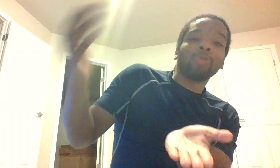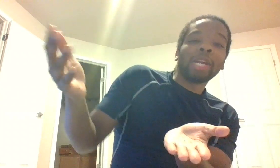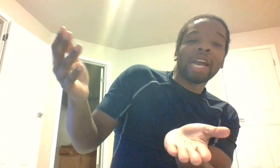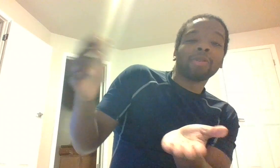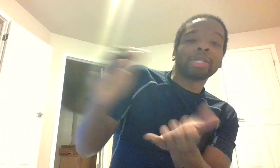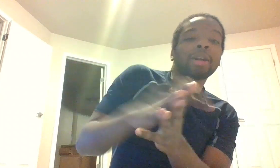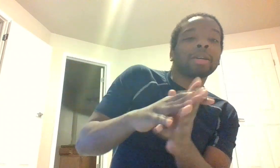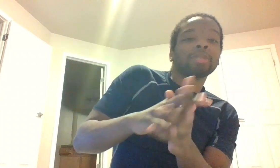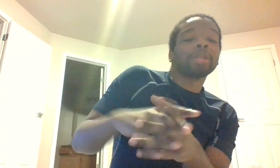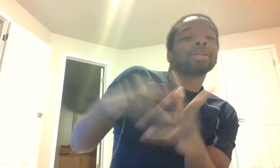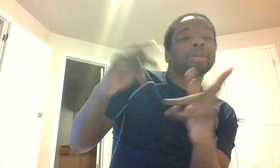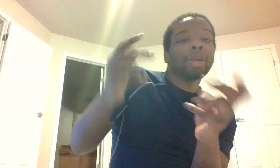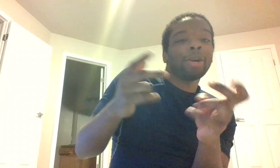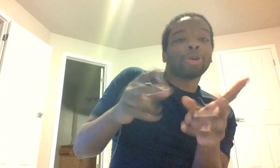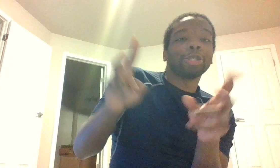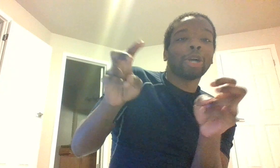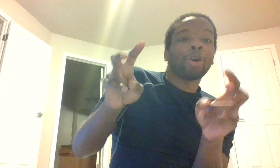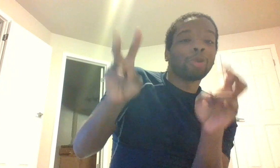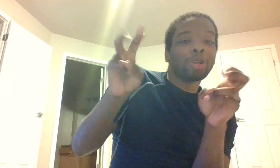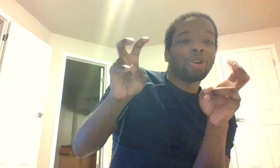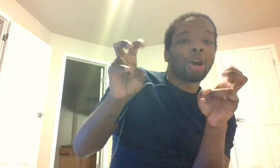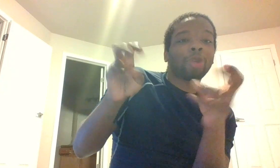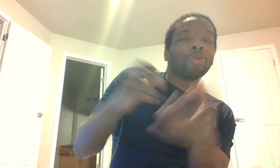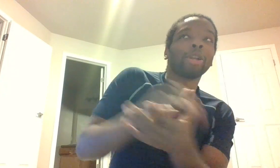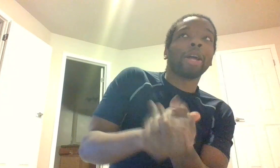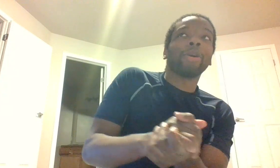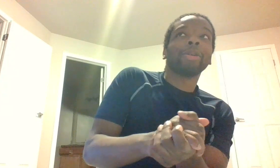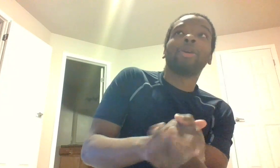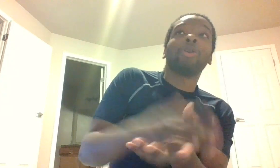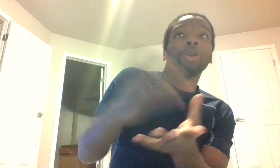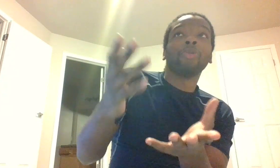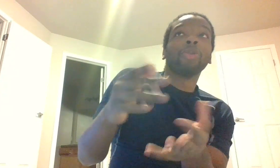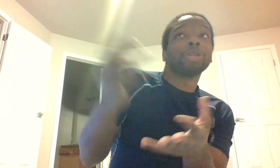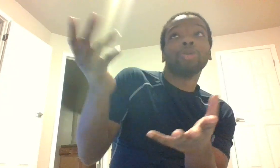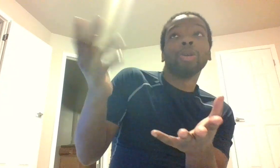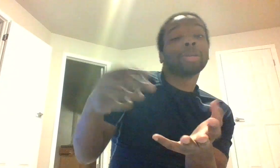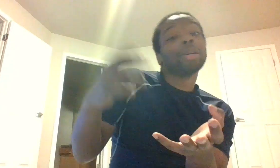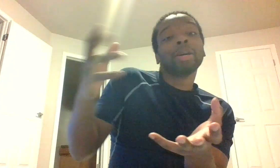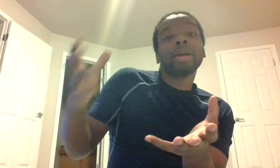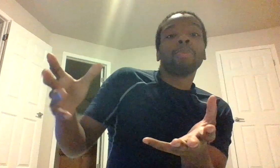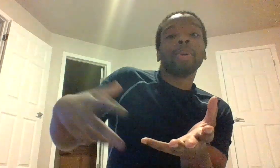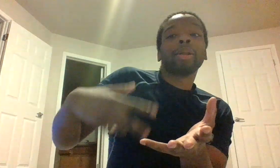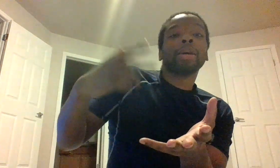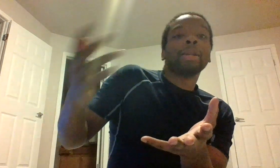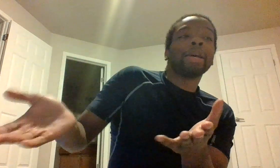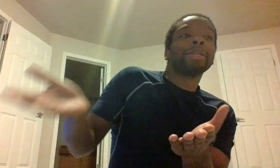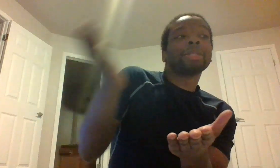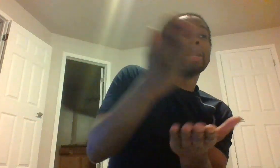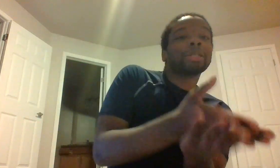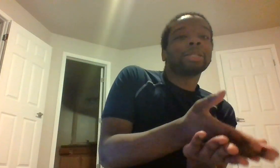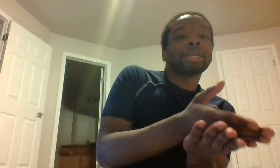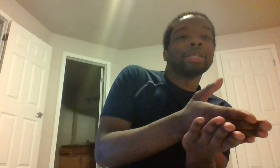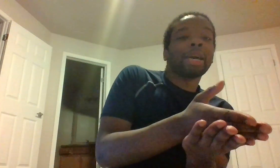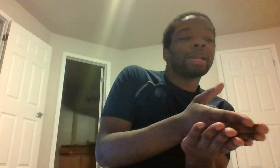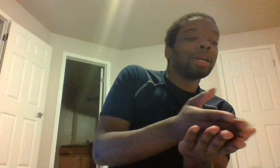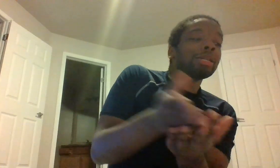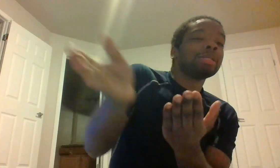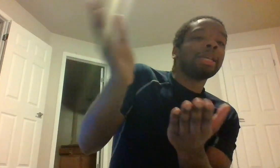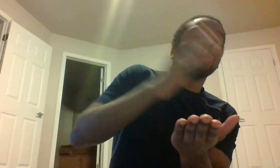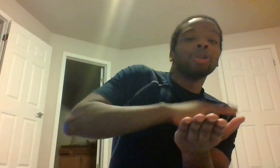we have no satellite space hell because y'all go out of world without it all your overloads who knows but then there's another station that they don't